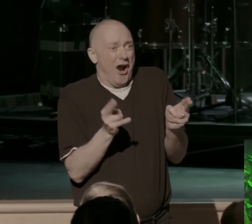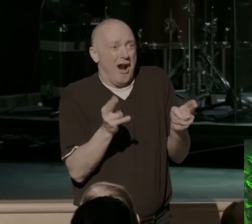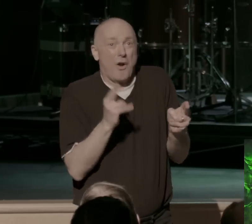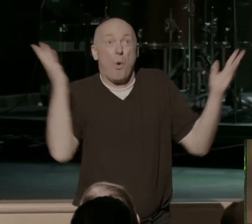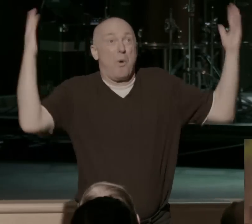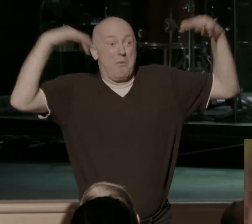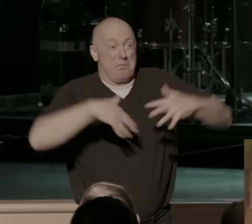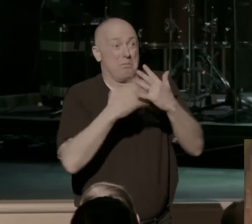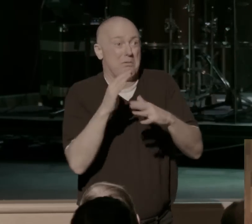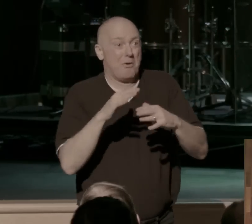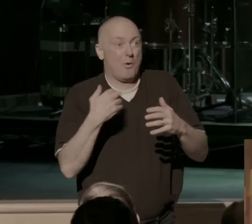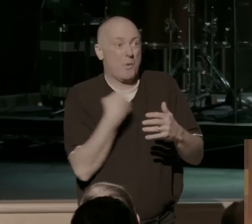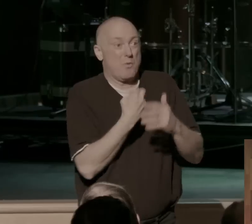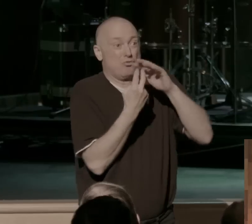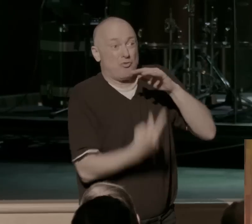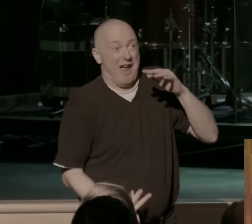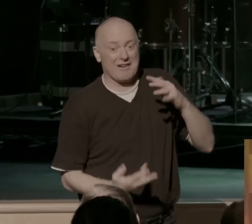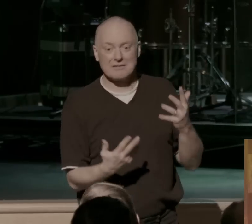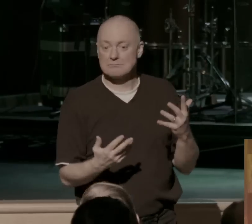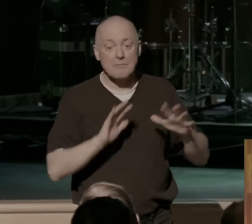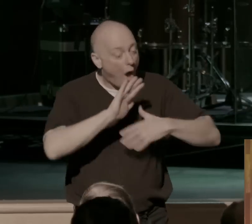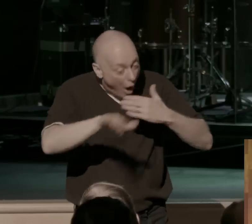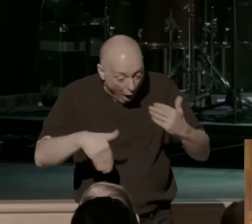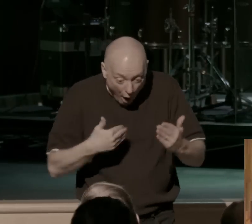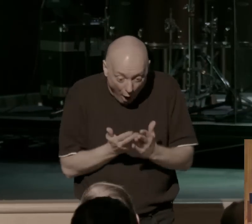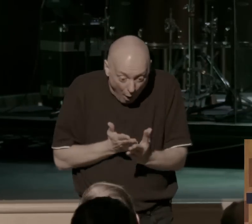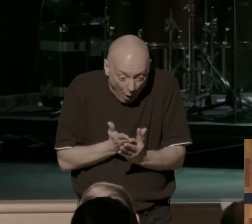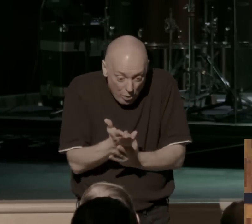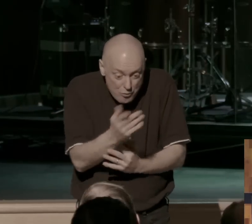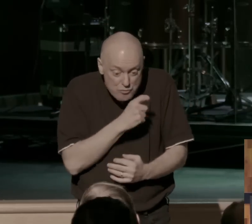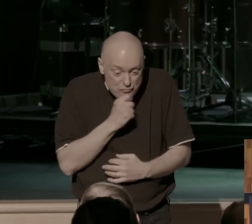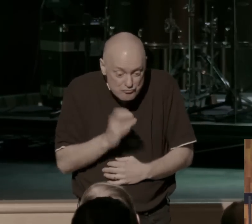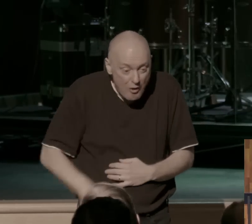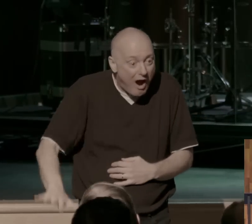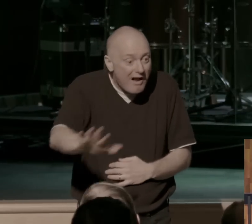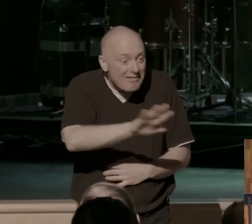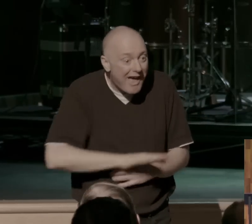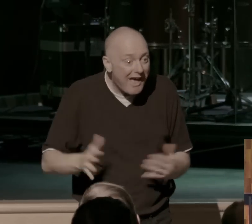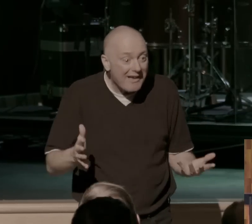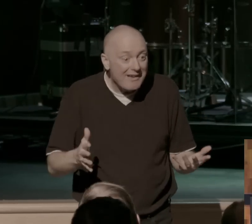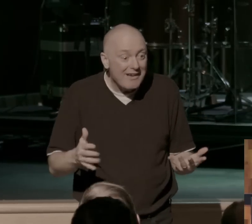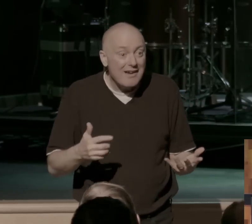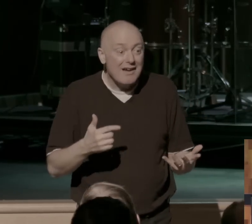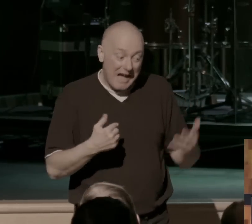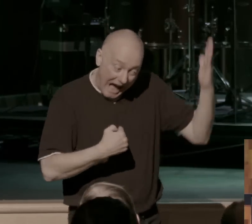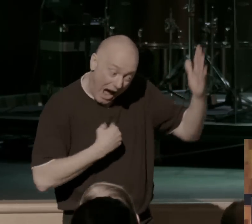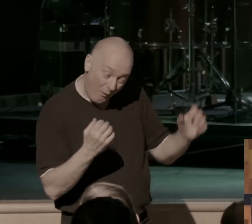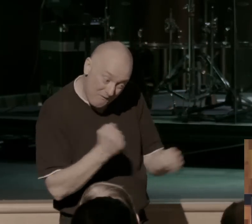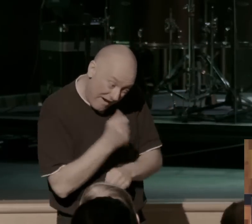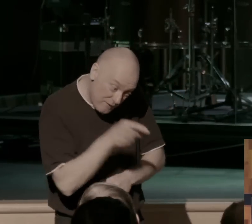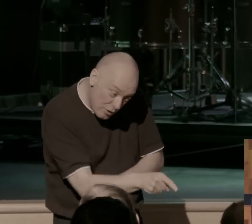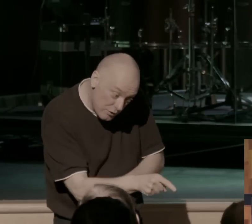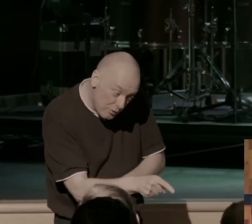go through. They all walk through on dry land. God's showing, he's saying, listen, I'll fight for you. You just have to remain silent. I'm in control.